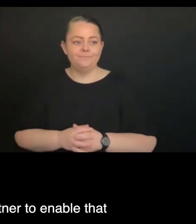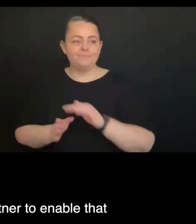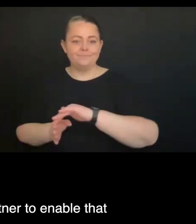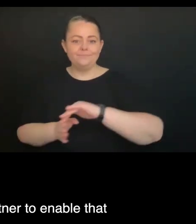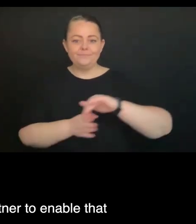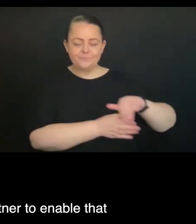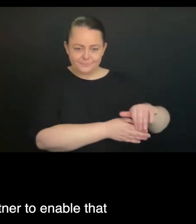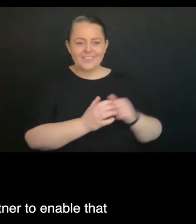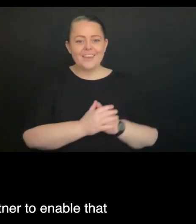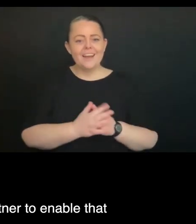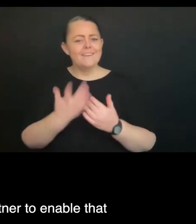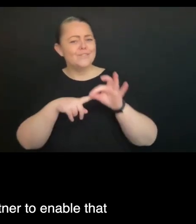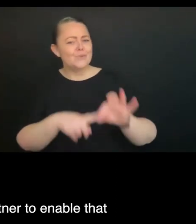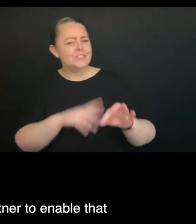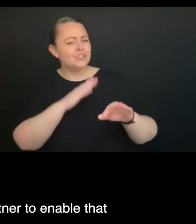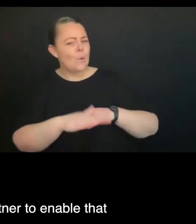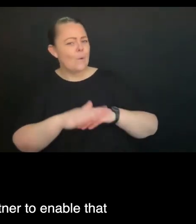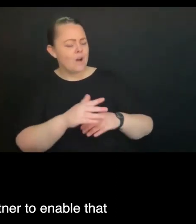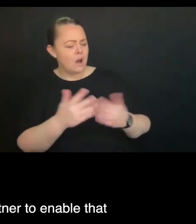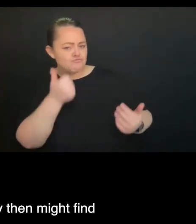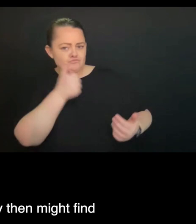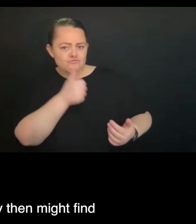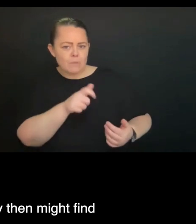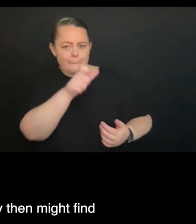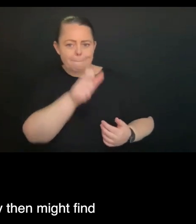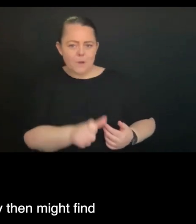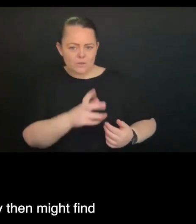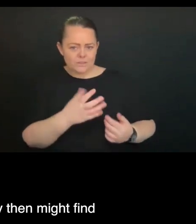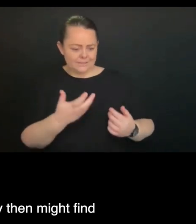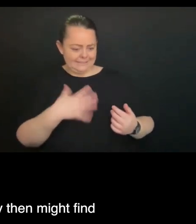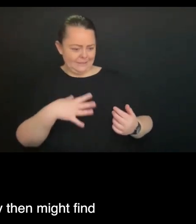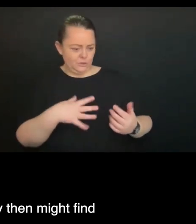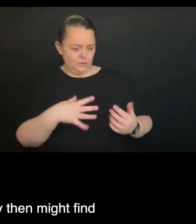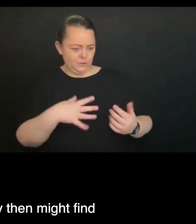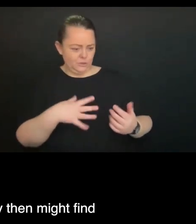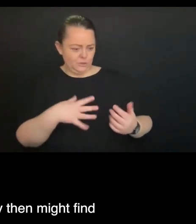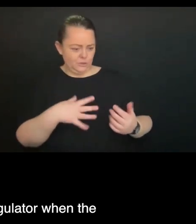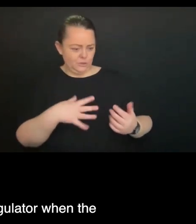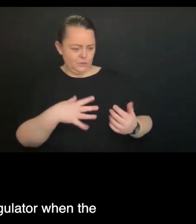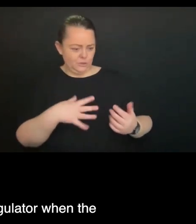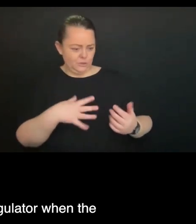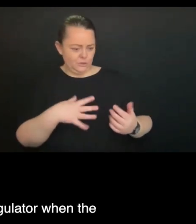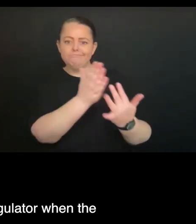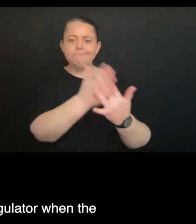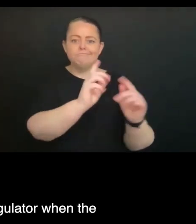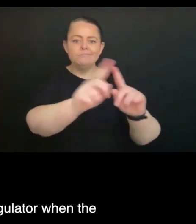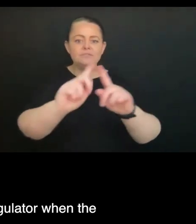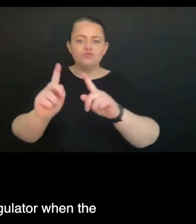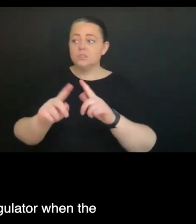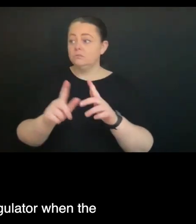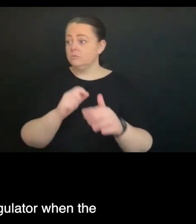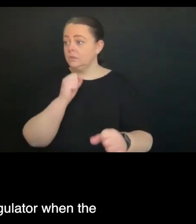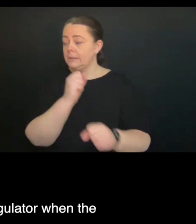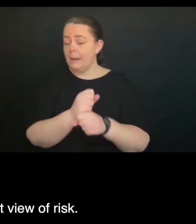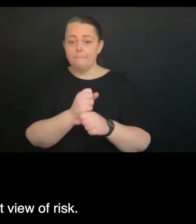know, that they kind of partner to enable that to happen for the person, that they then might find themselves in trouble with